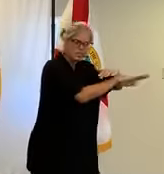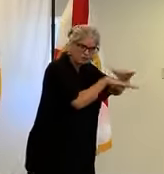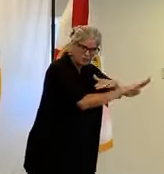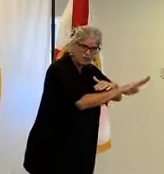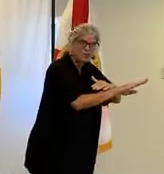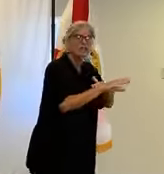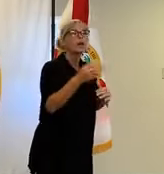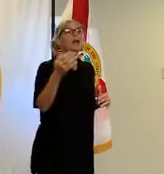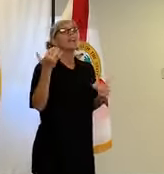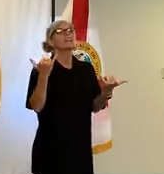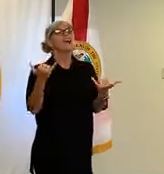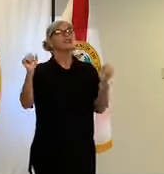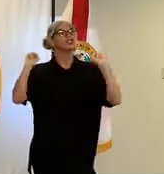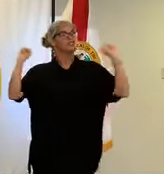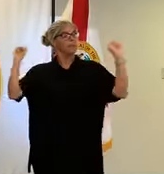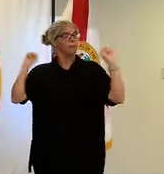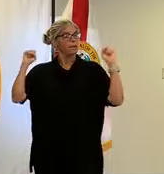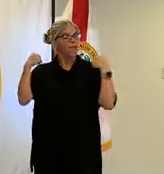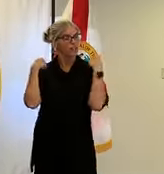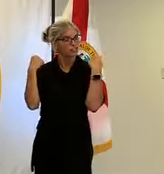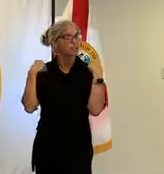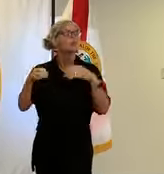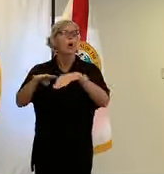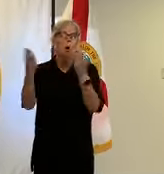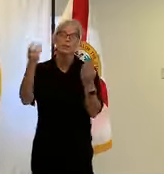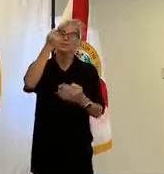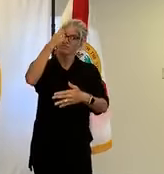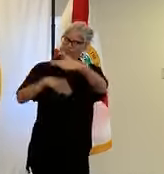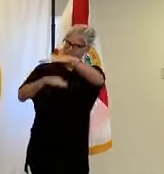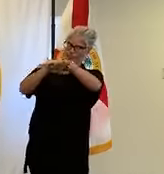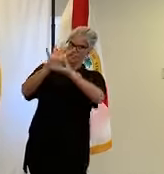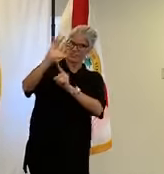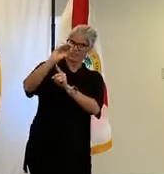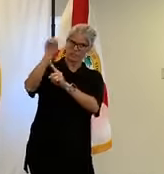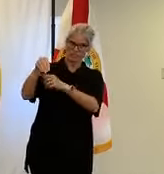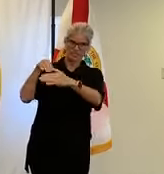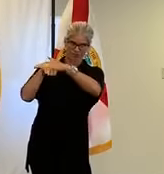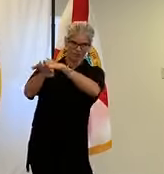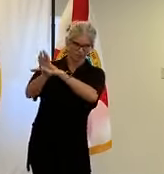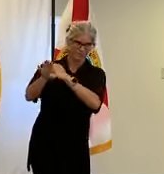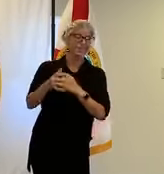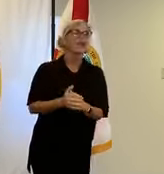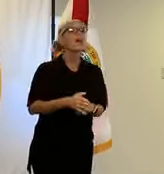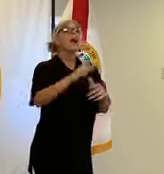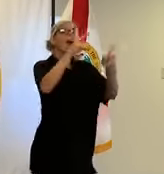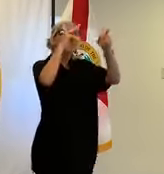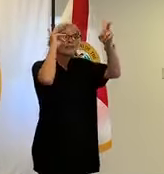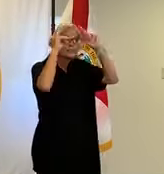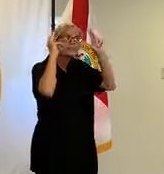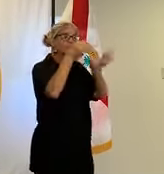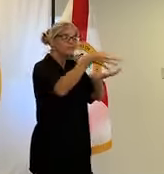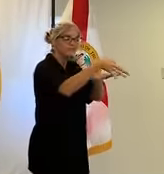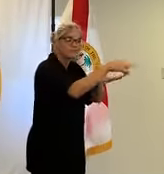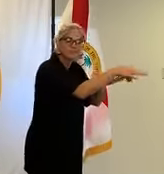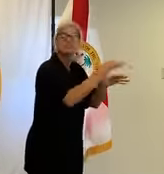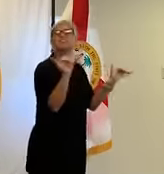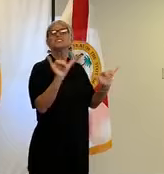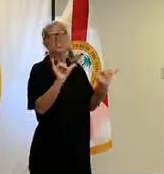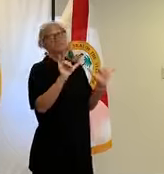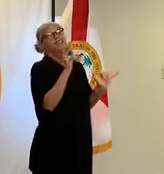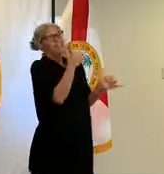our gyms to open at 50 capacity and then obviously our hair salon and nail salons were already open